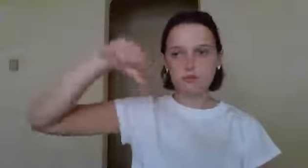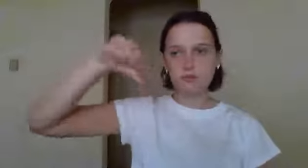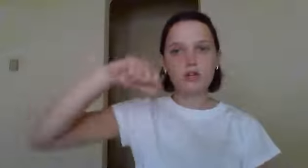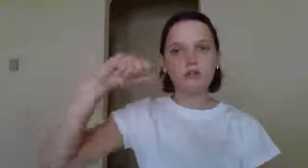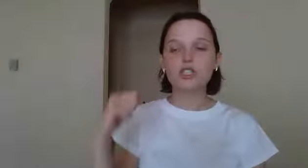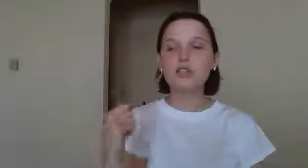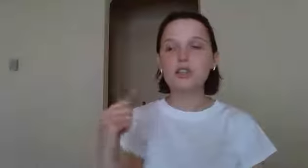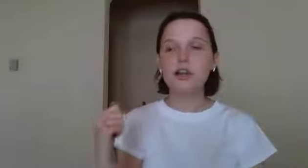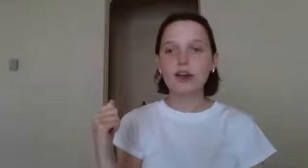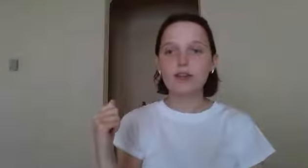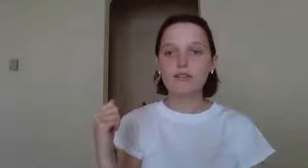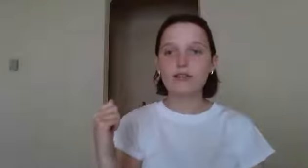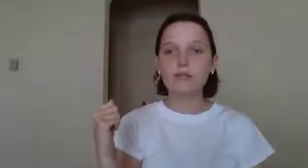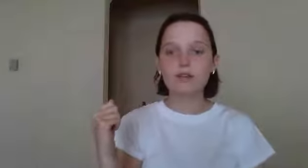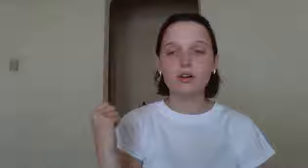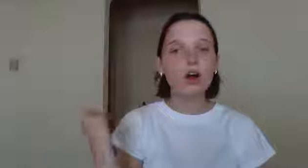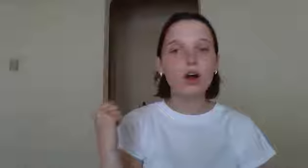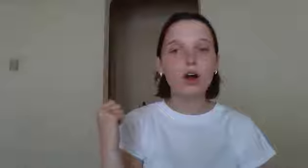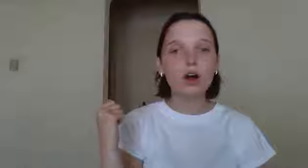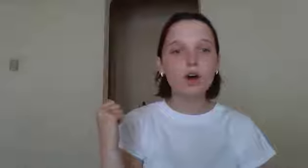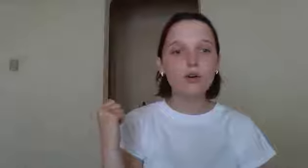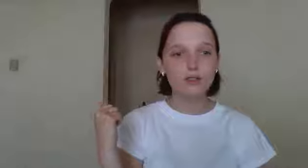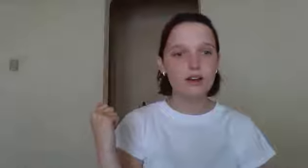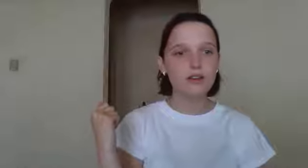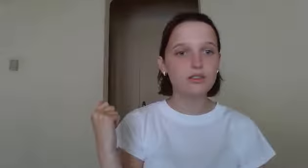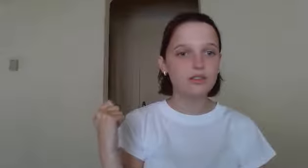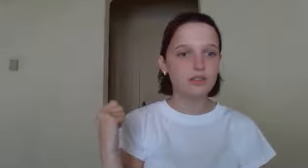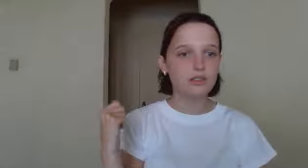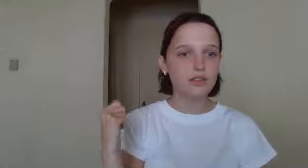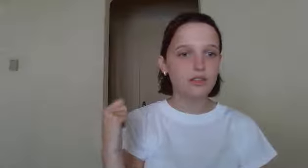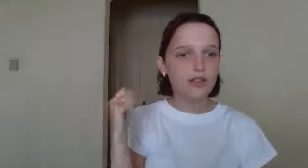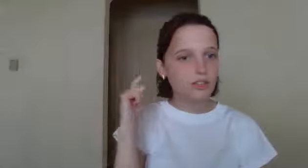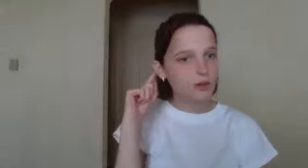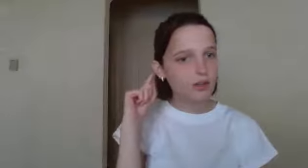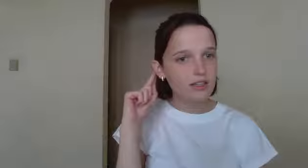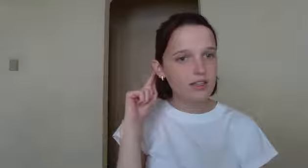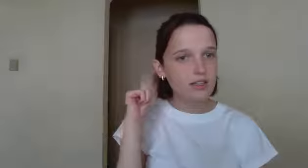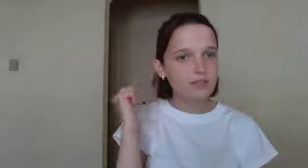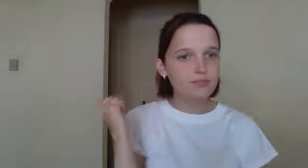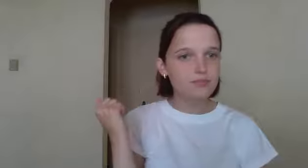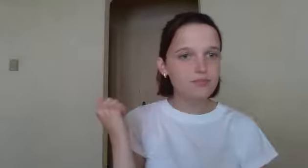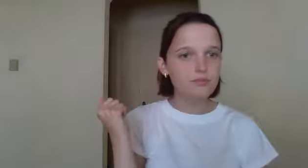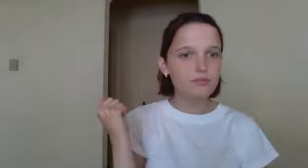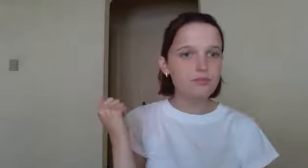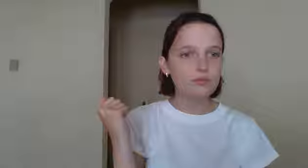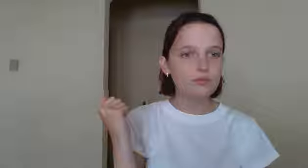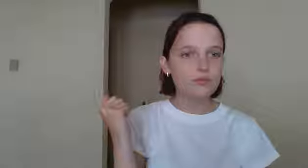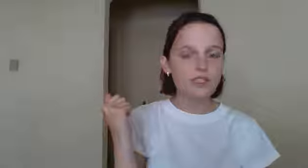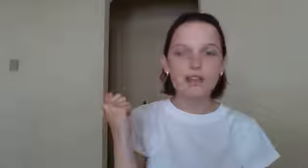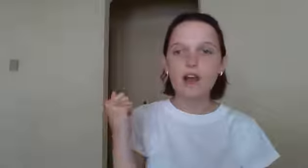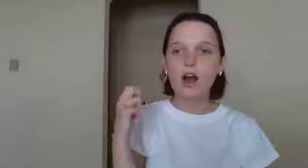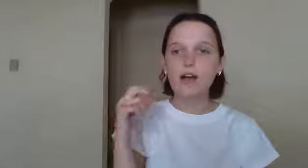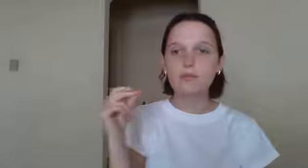No, chin does not have the middle O sound. Next word, listen. Say hot.